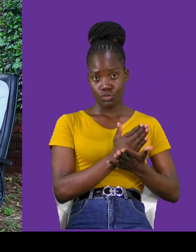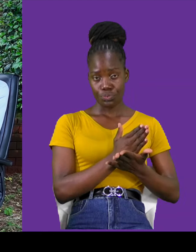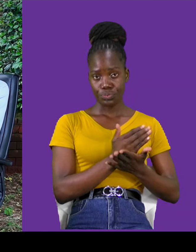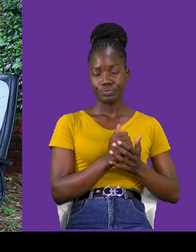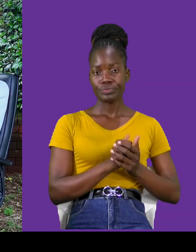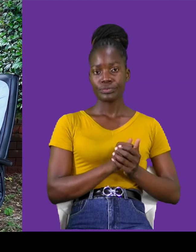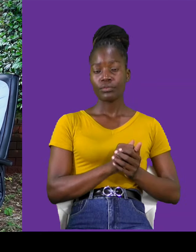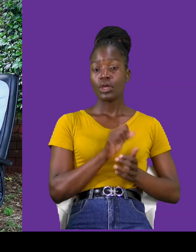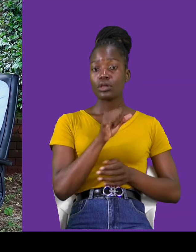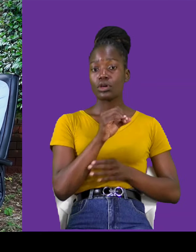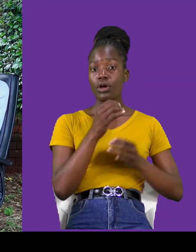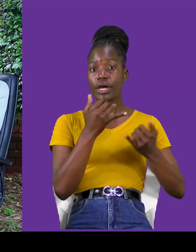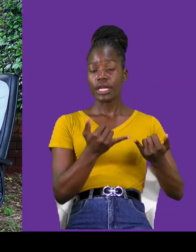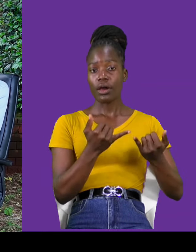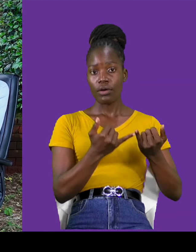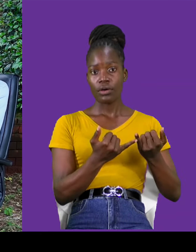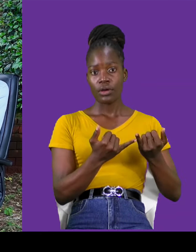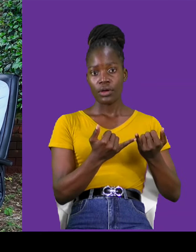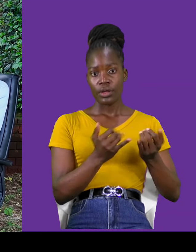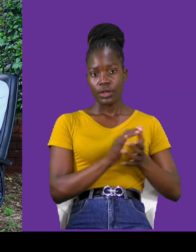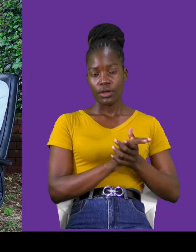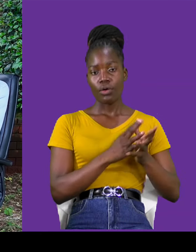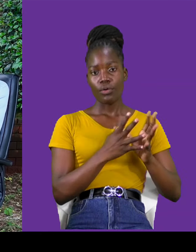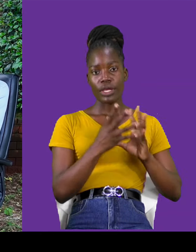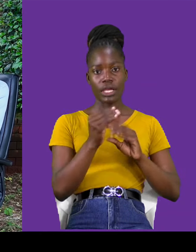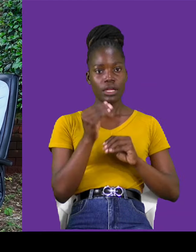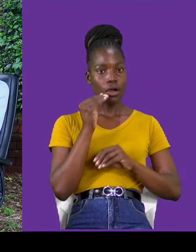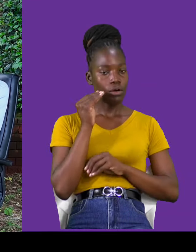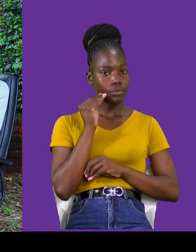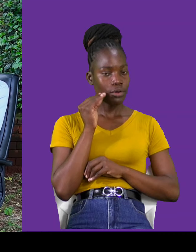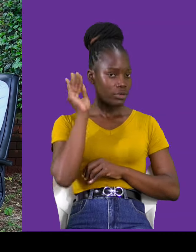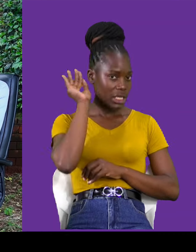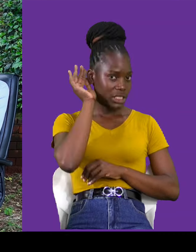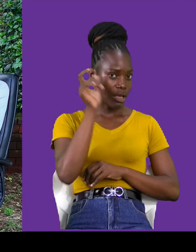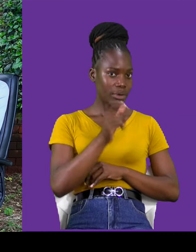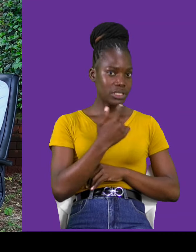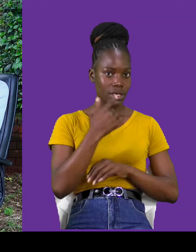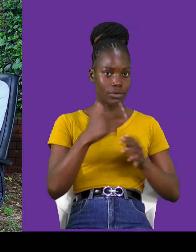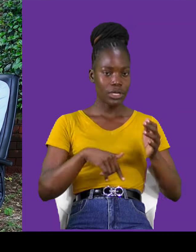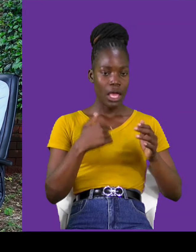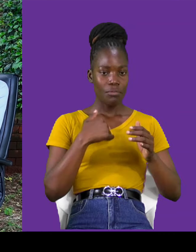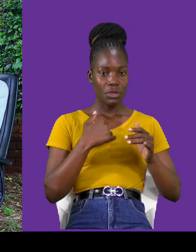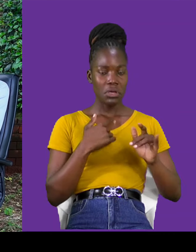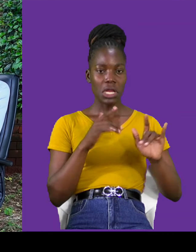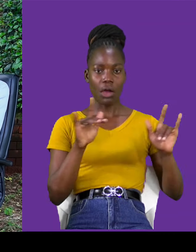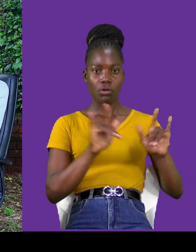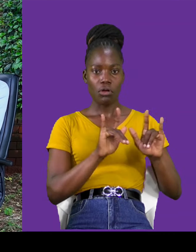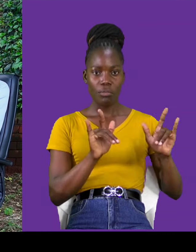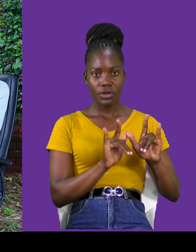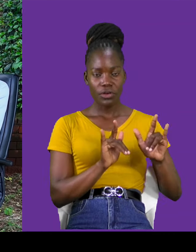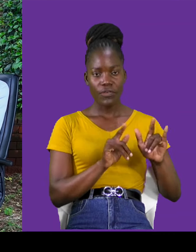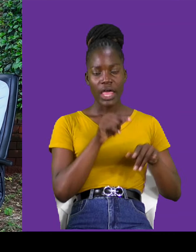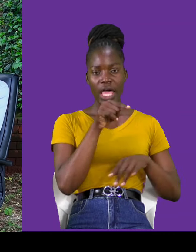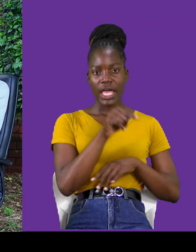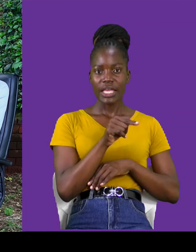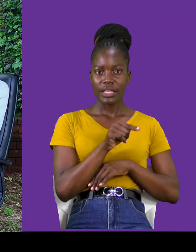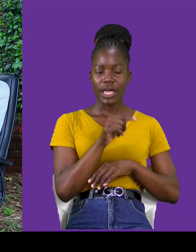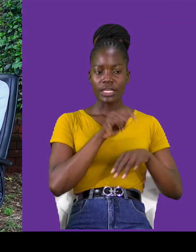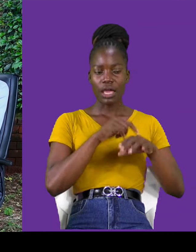Na, sasa, kama sayu, kitu, kia kwa mta, utasikia mtu, amukwambia, nakulombo to, sa, vitu kama hizo. So, when communicating, with a deaf person,